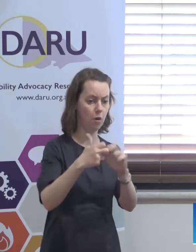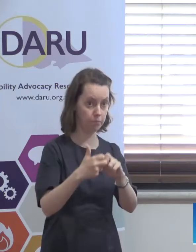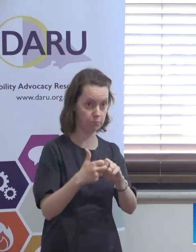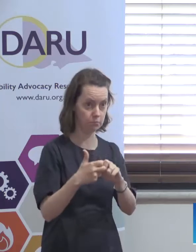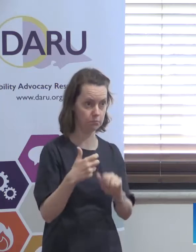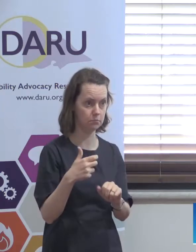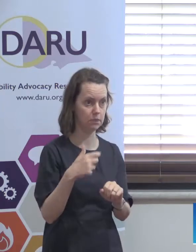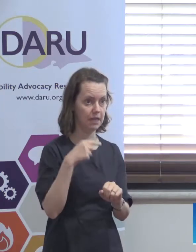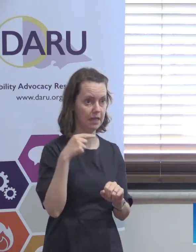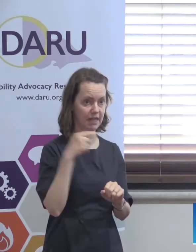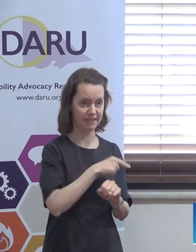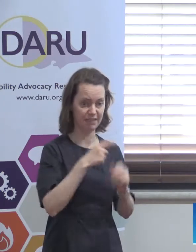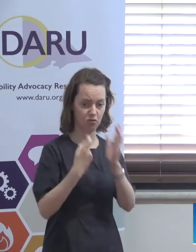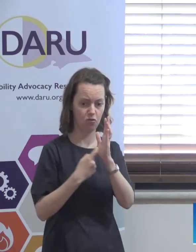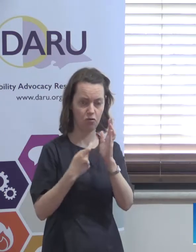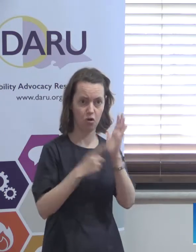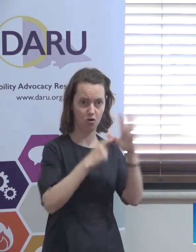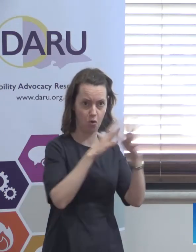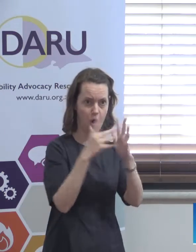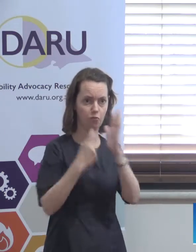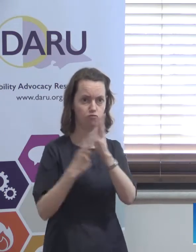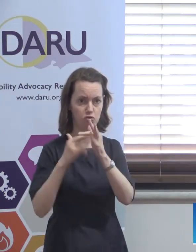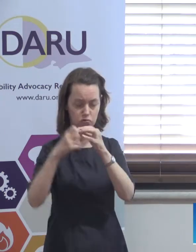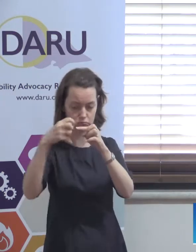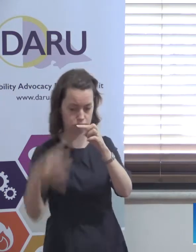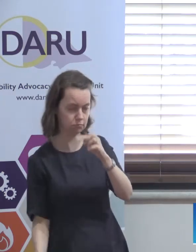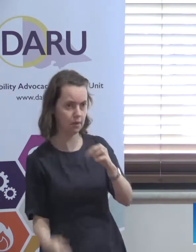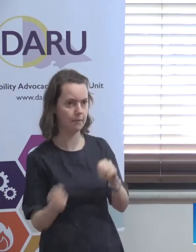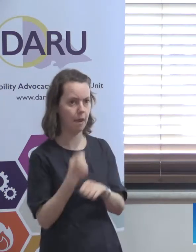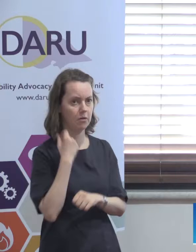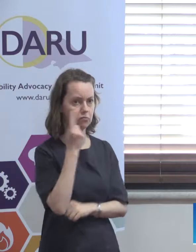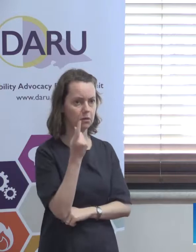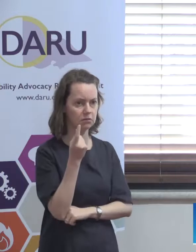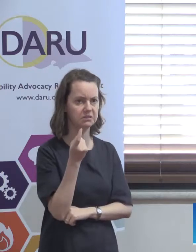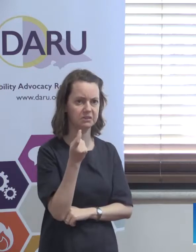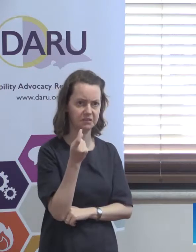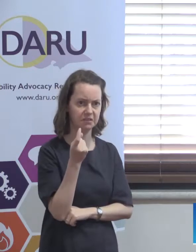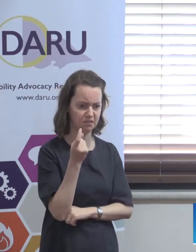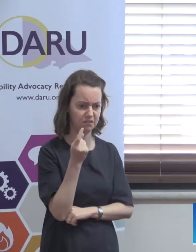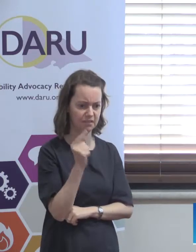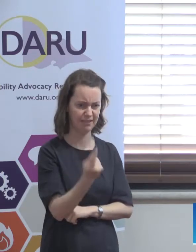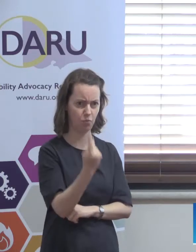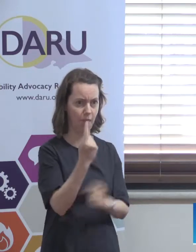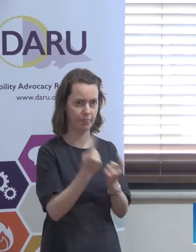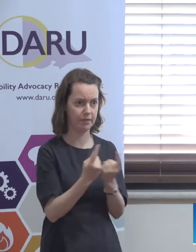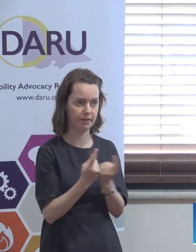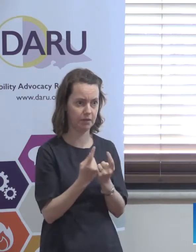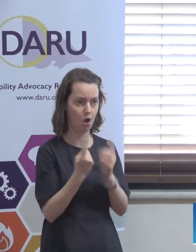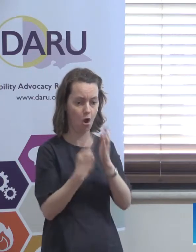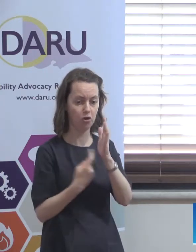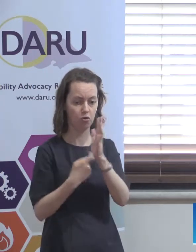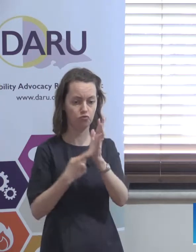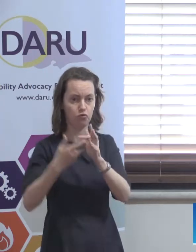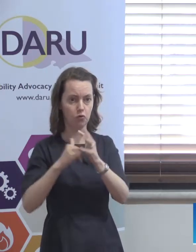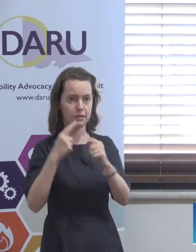Well, this process has kind of made me realise that this is just one thing. This is just the rules